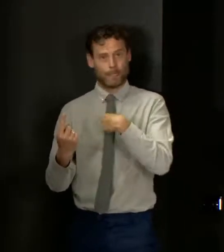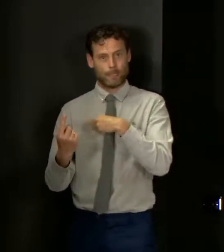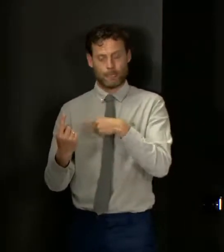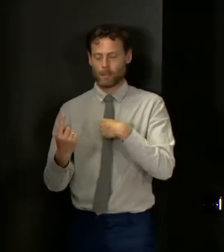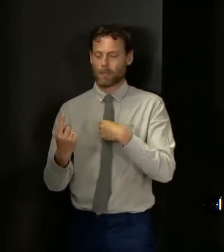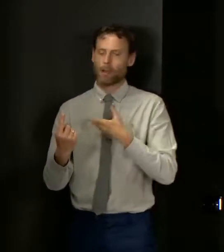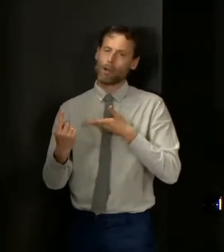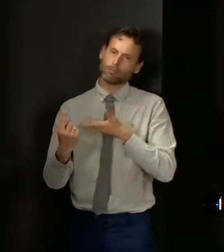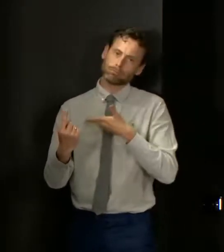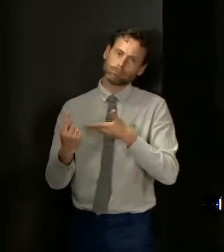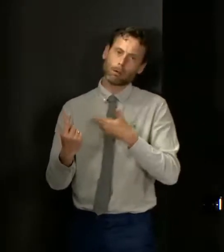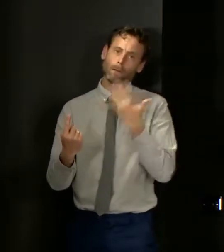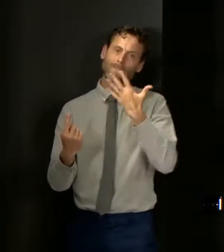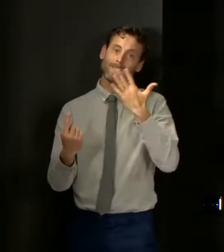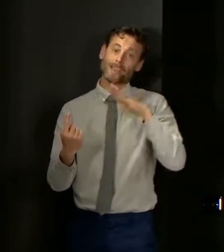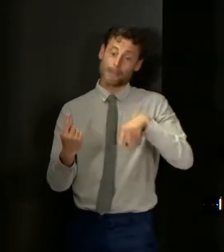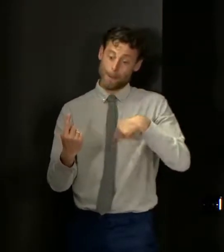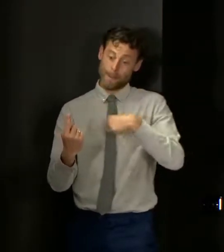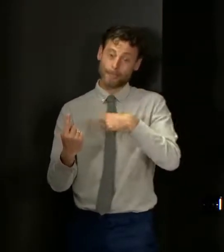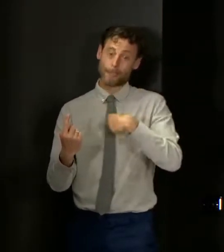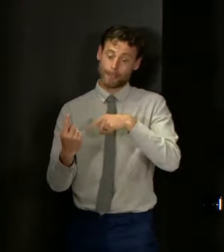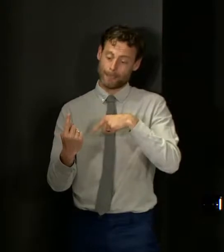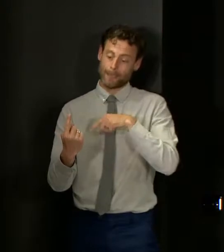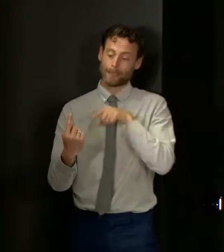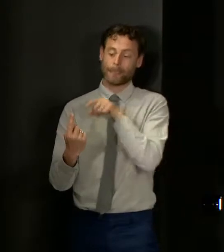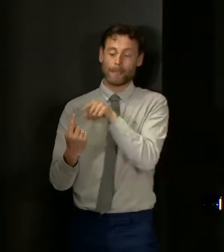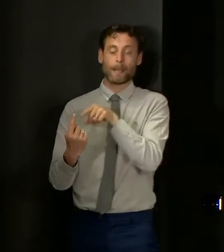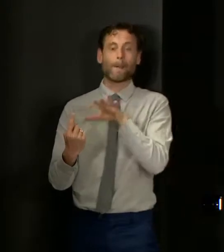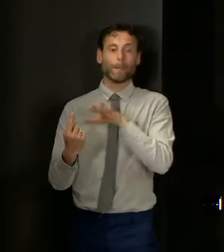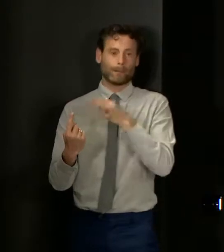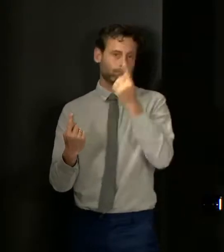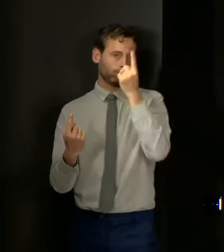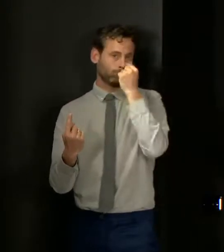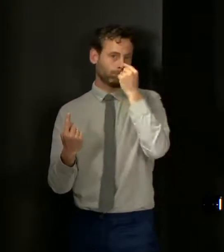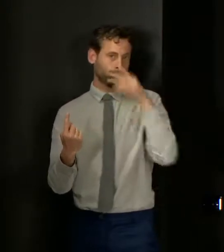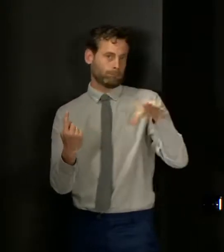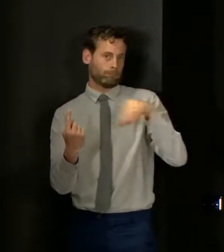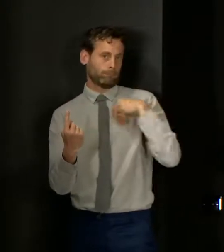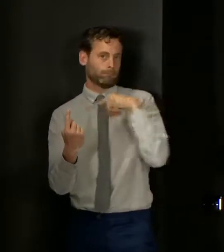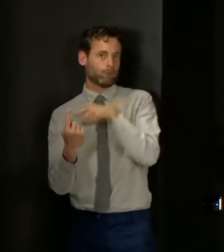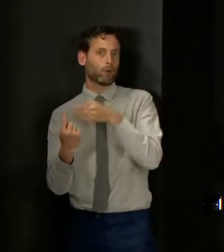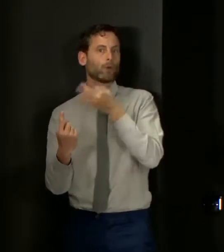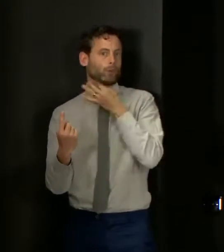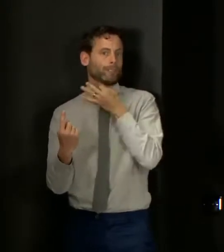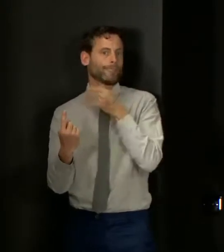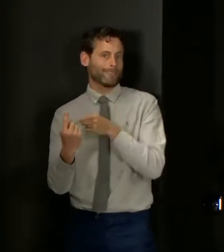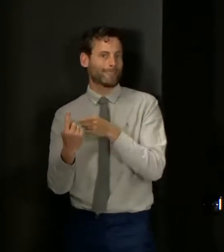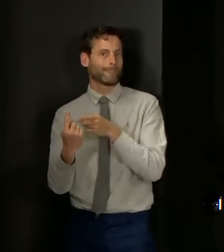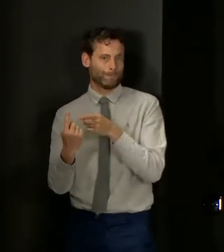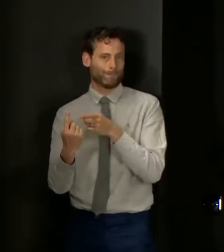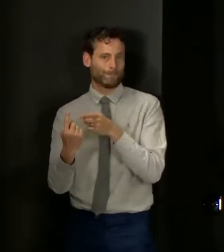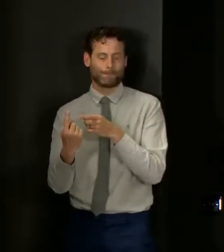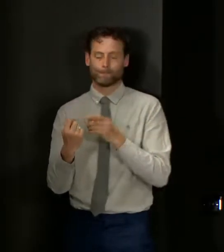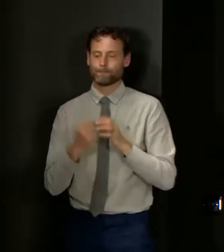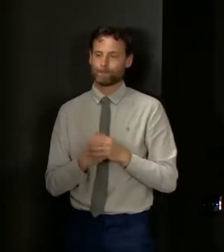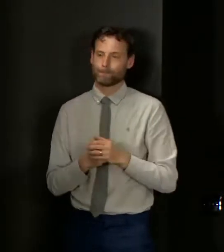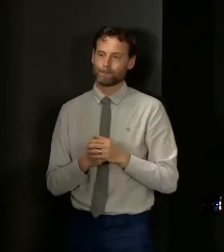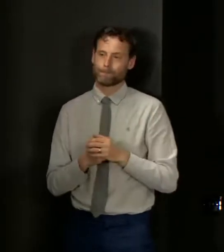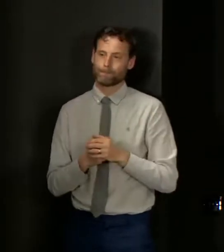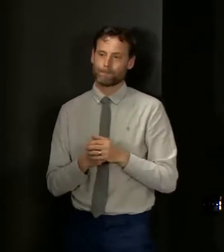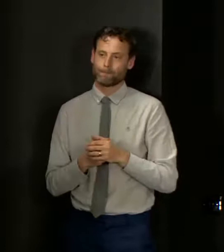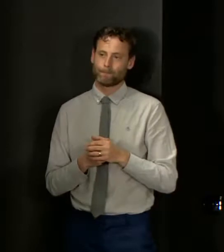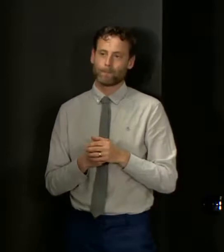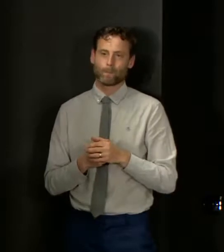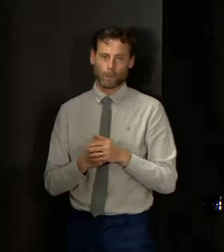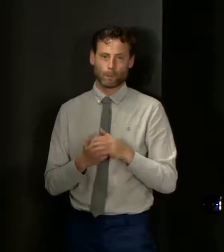longer, again, you would be thought of as someone who would be at increased risk of having contracted the